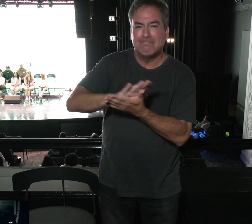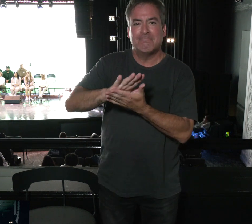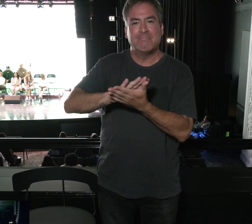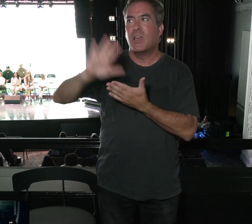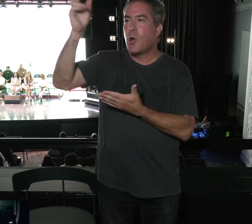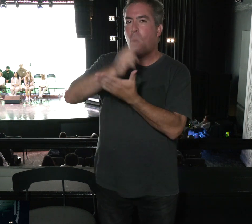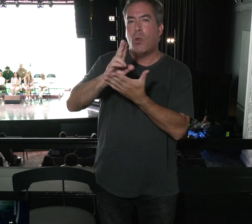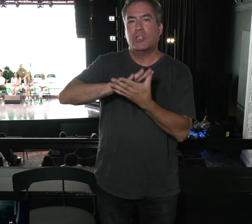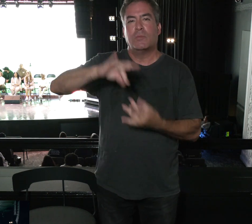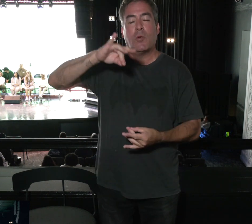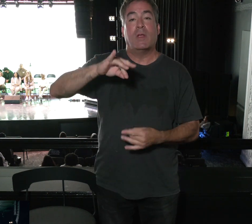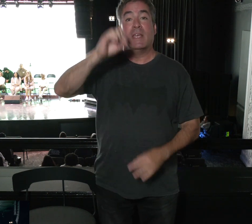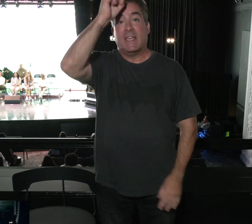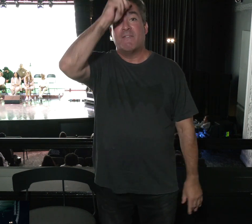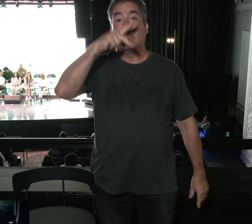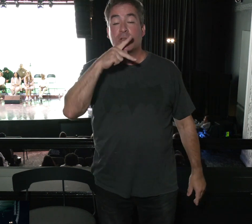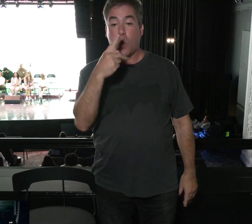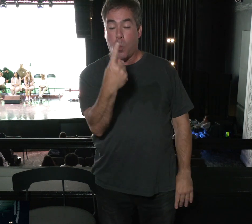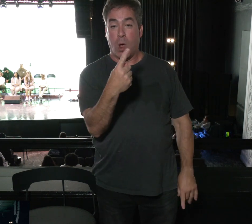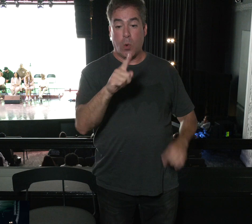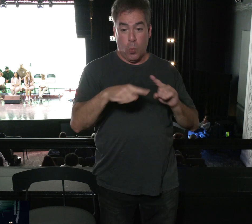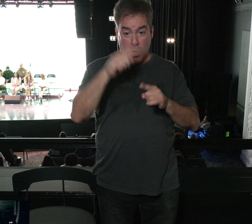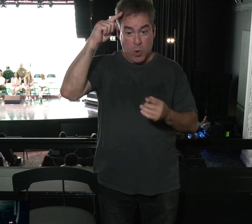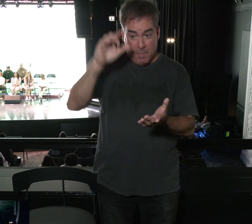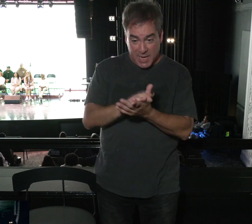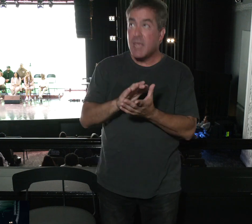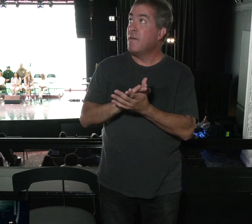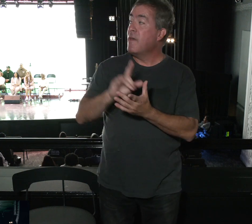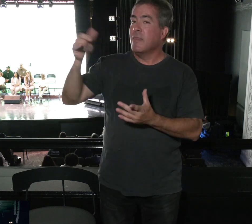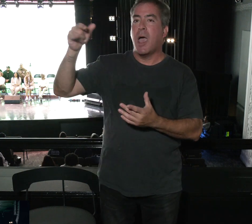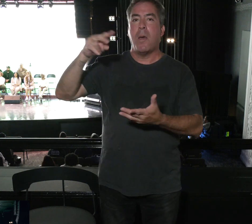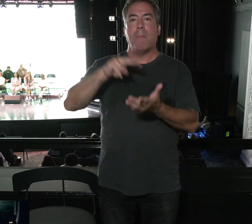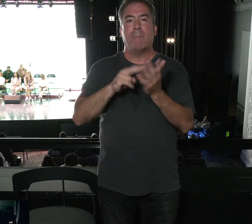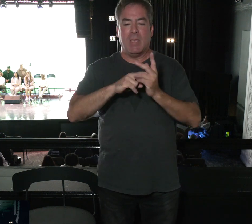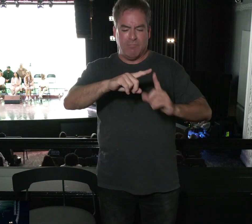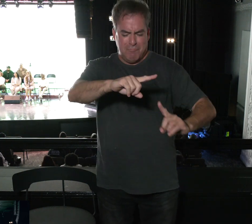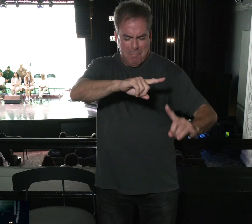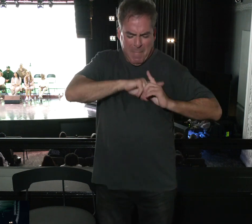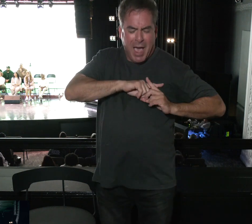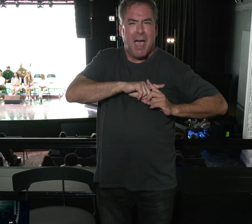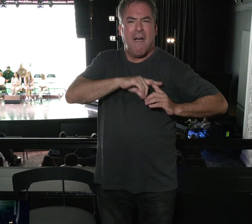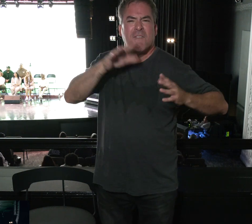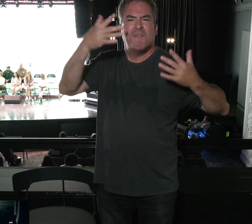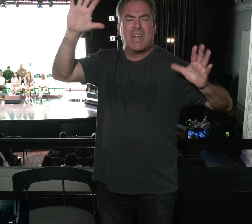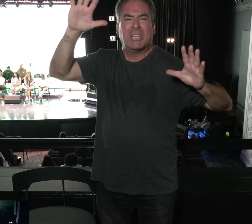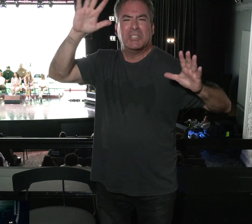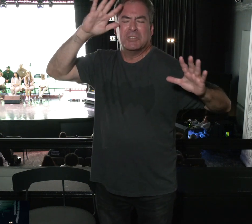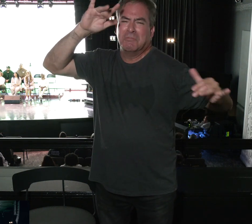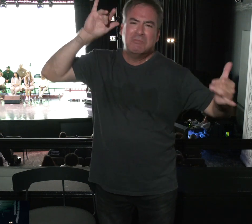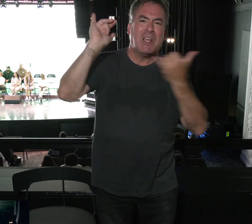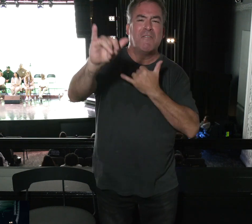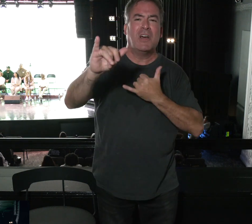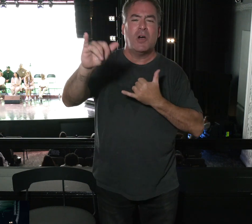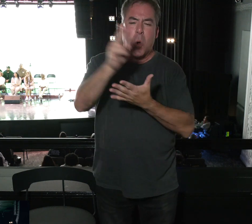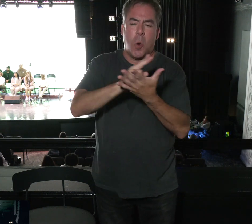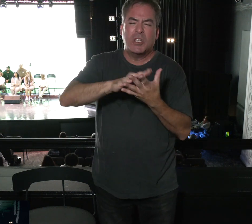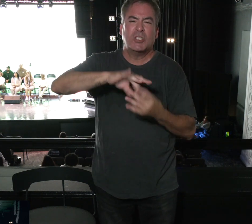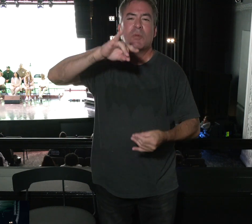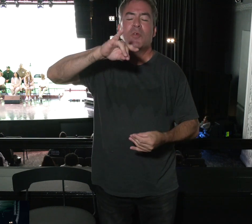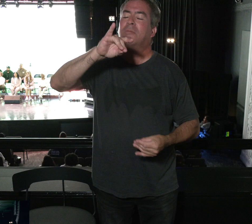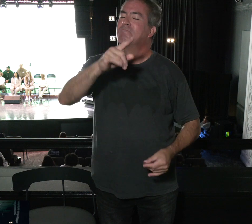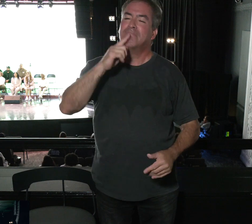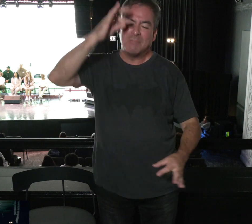the Holy Spirit. Ephesians 1, when you believed, you were marked in him with a seal. The promised Holy Spirit, who is a deposit